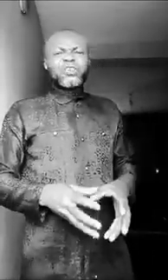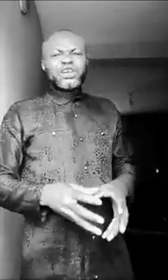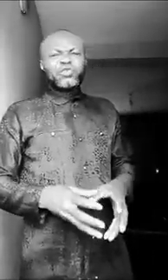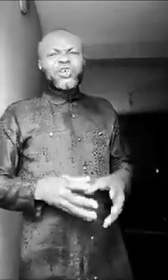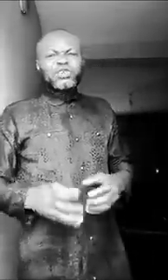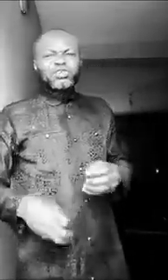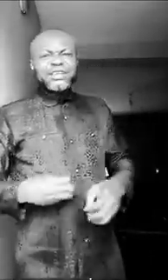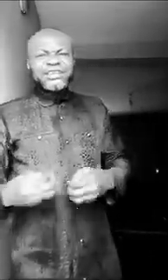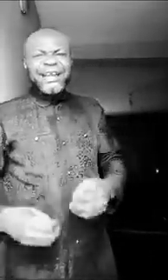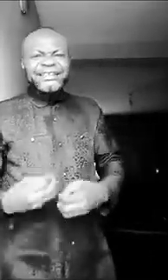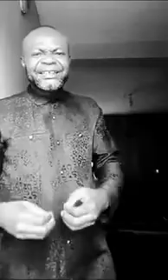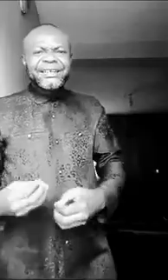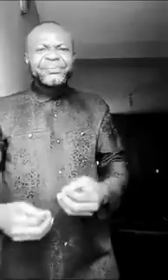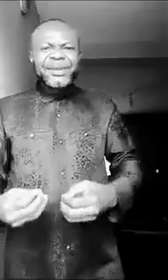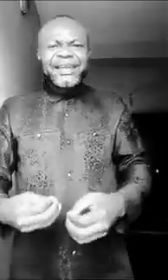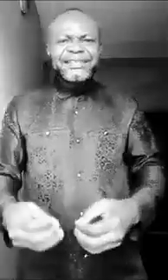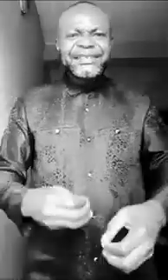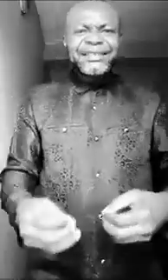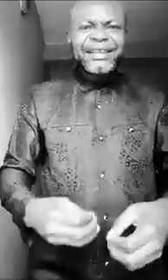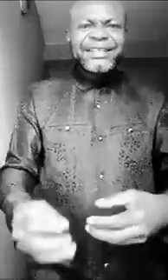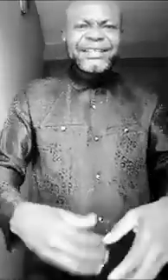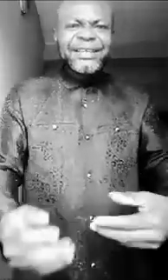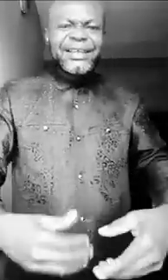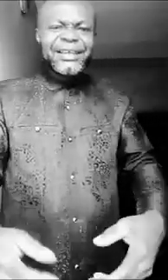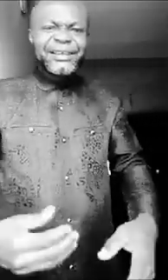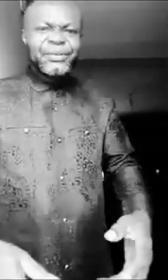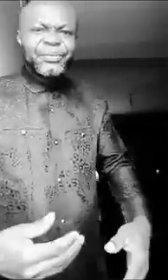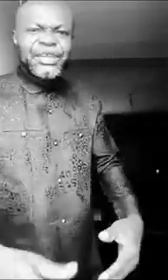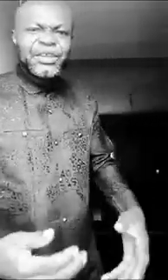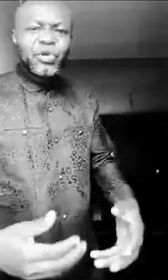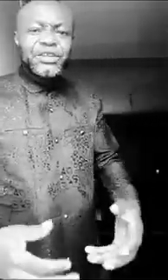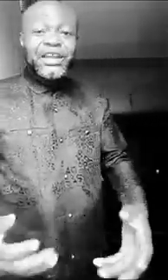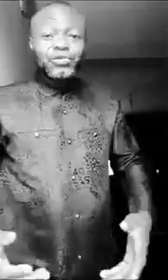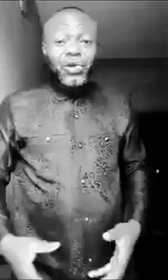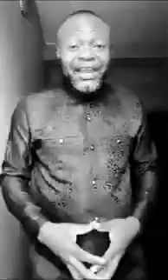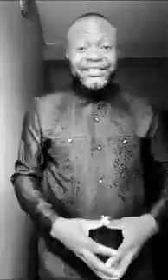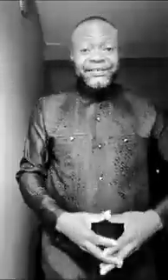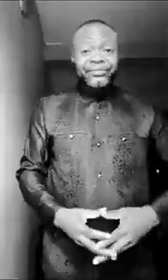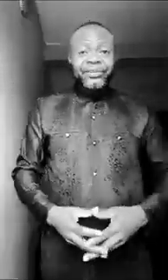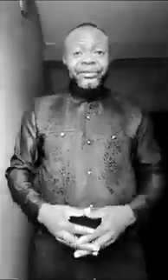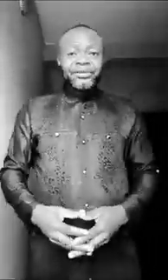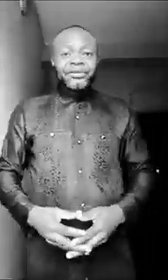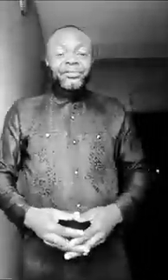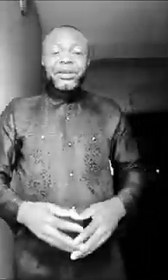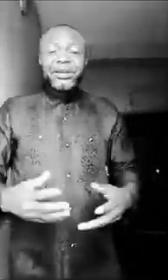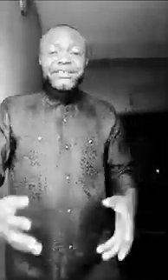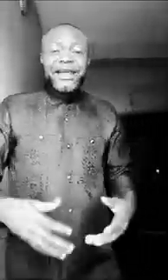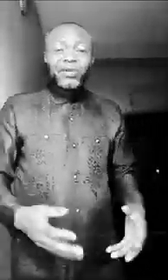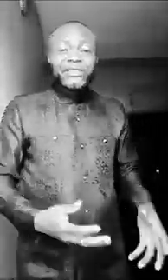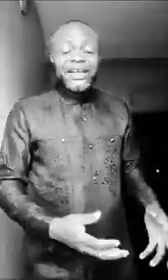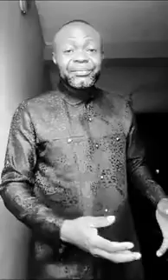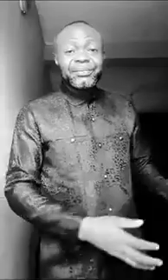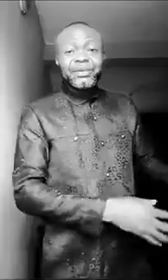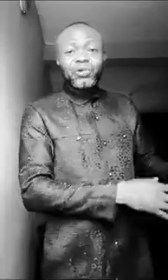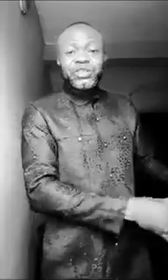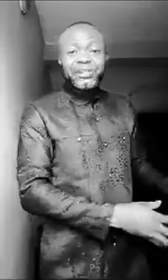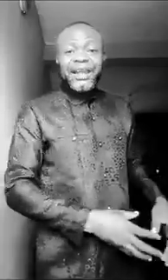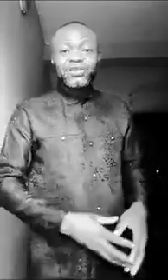foundation. Foundation is that place that the author you raise. You may raise an author. Maybe worship idol